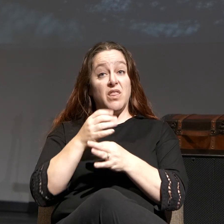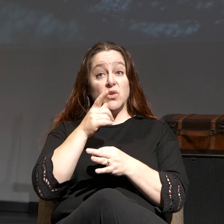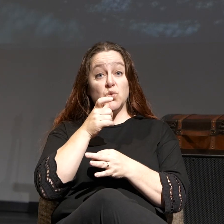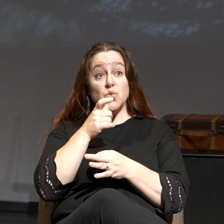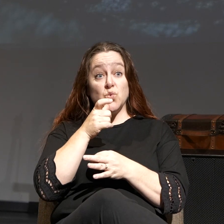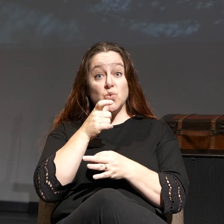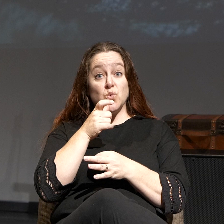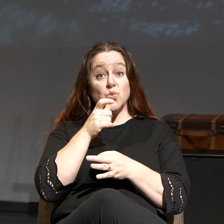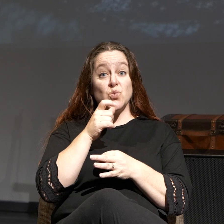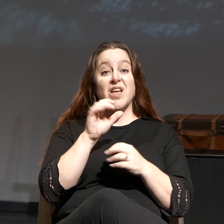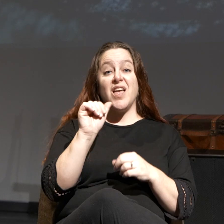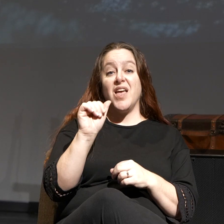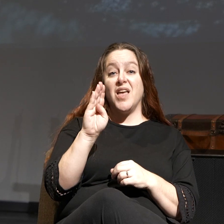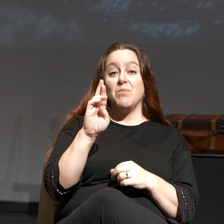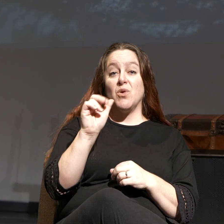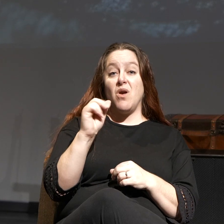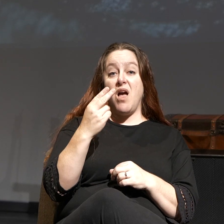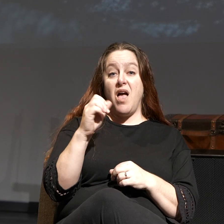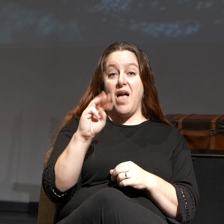Abraham?